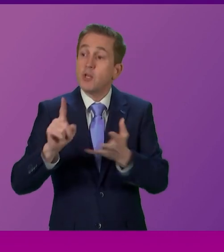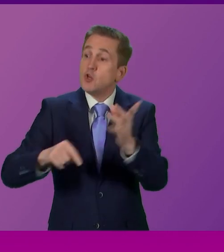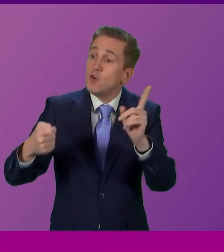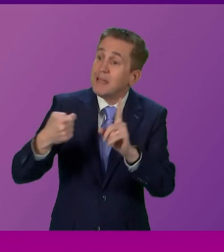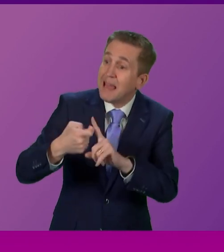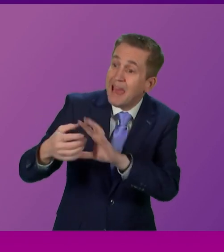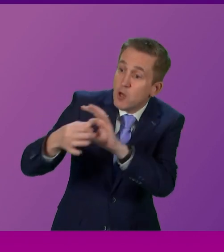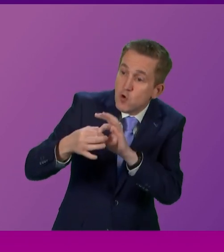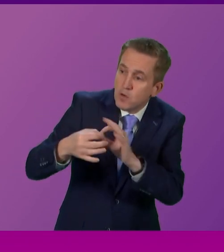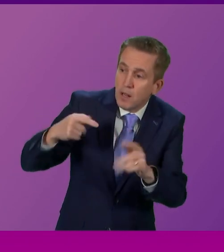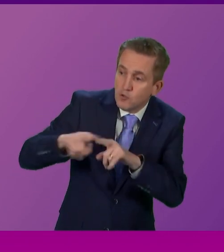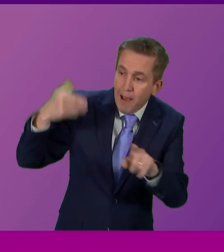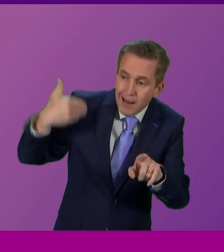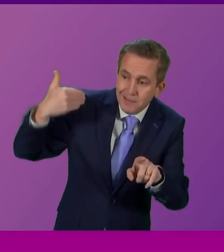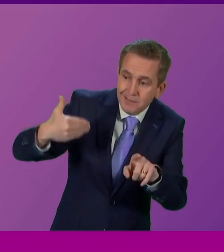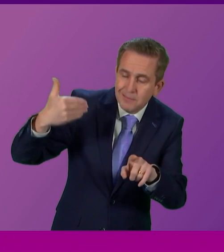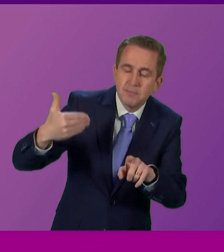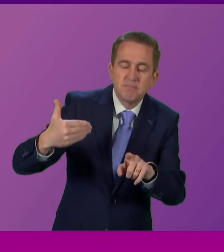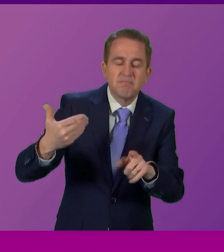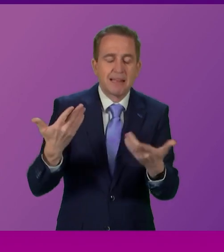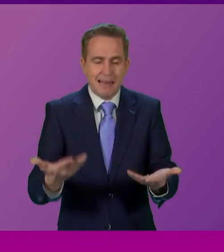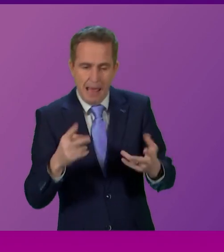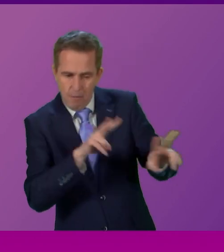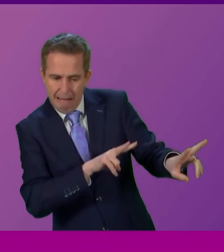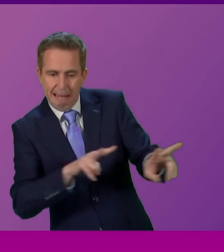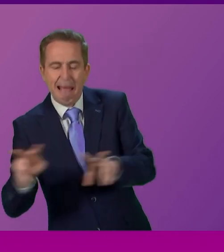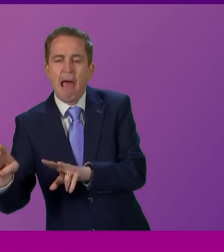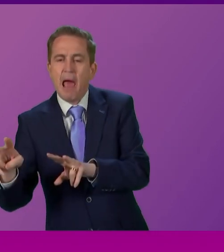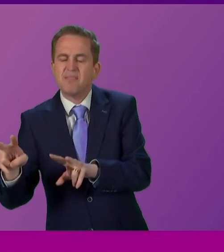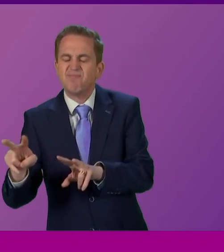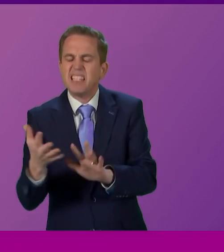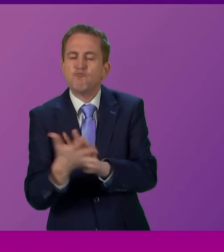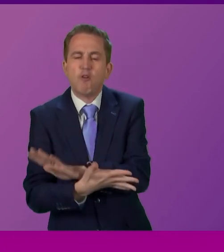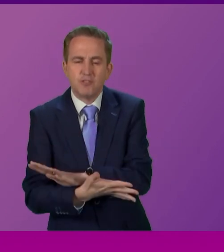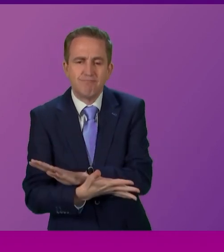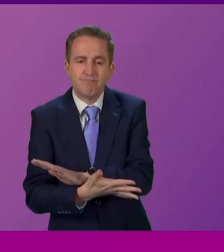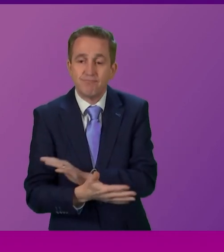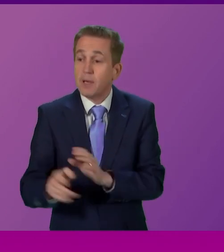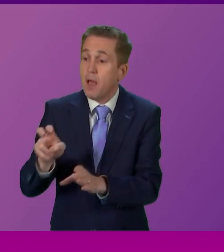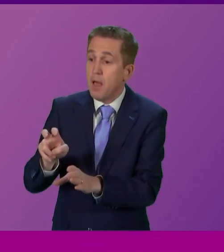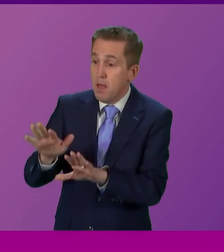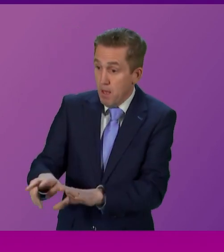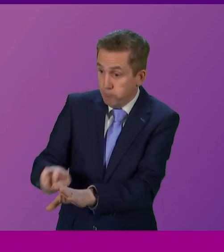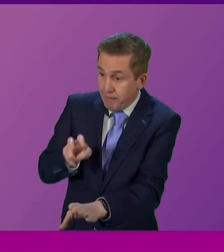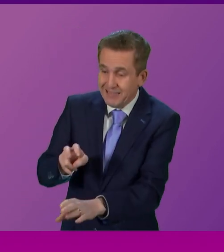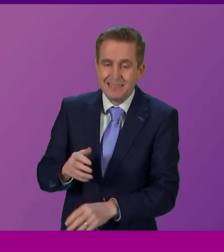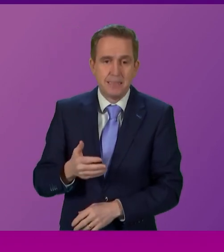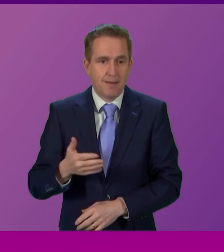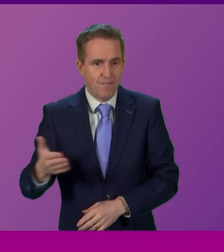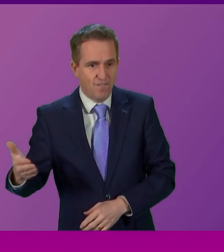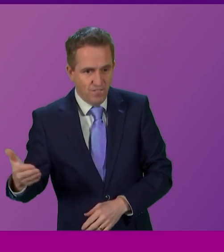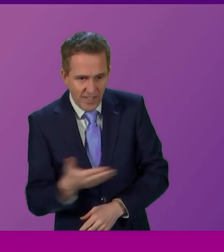chance and now we are reaping what was sown and it is rotten. Brexit and a fishing sector sold out.